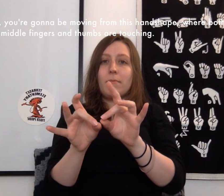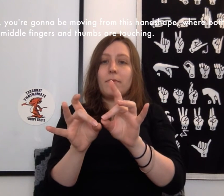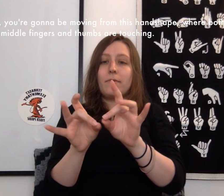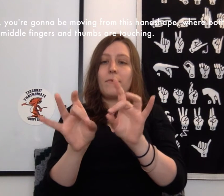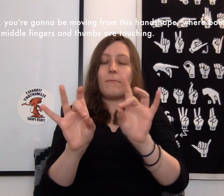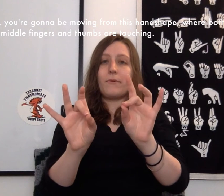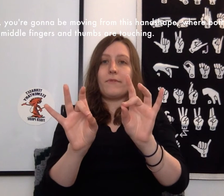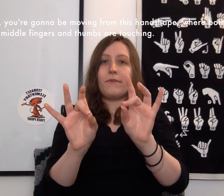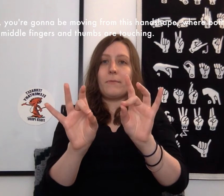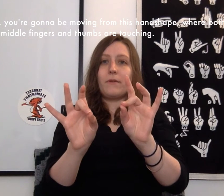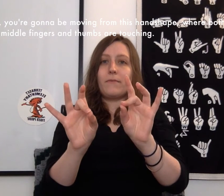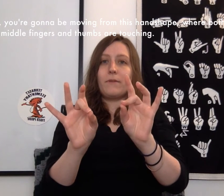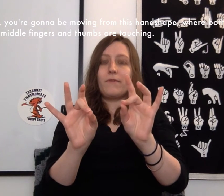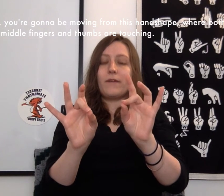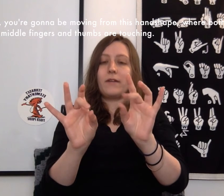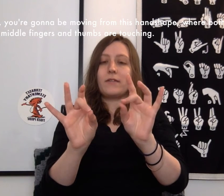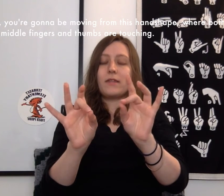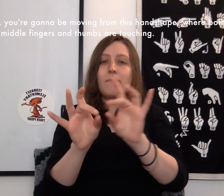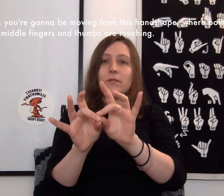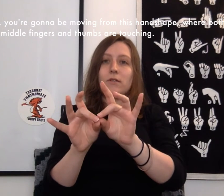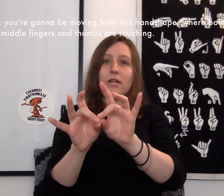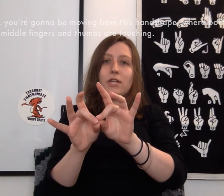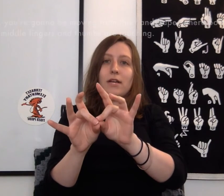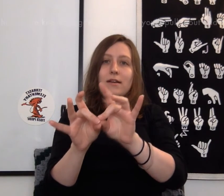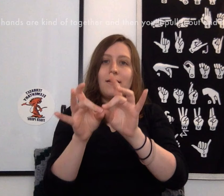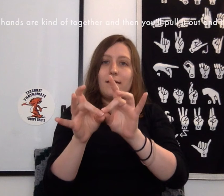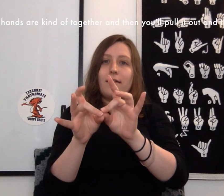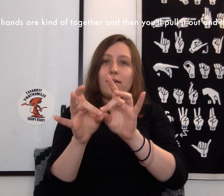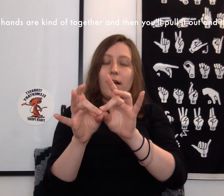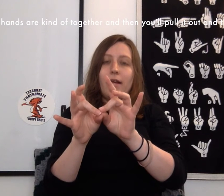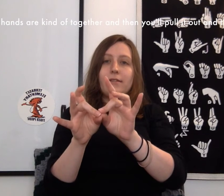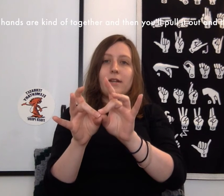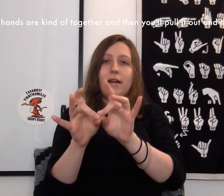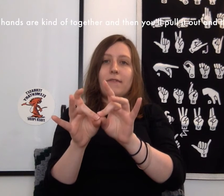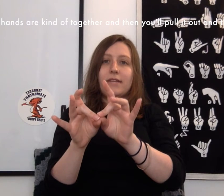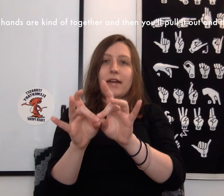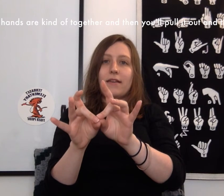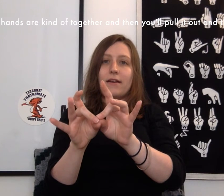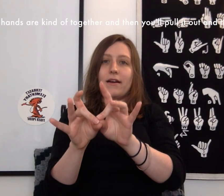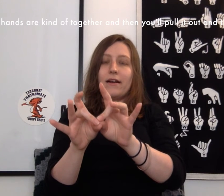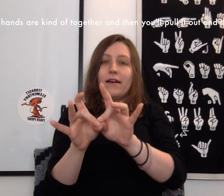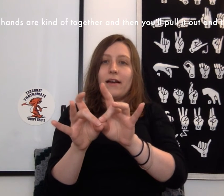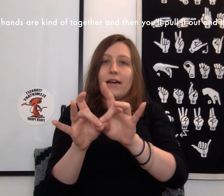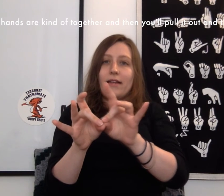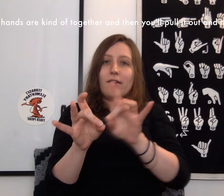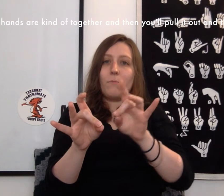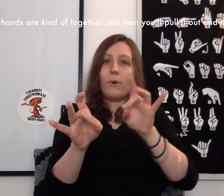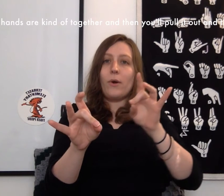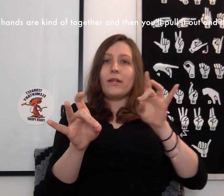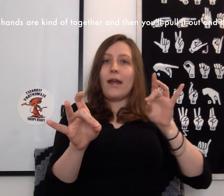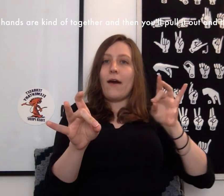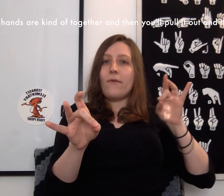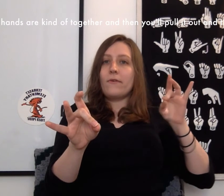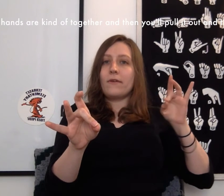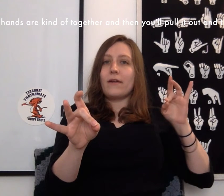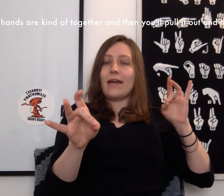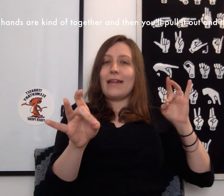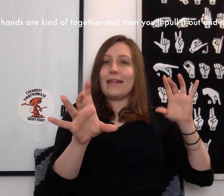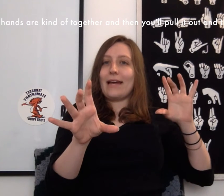where both of your middle fingers and thumbs are touching. Your hands are kind of together and then you'll pull it out and then let